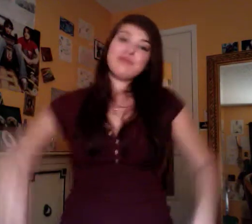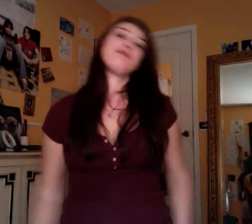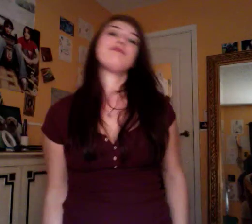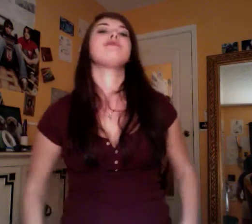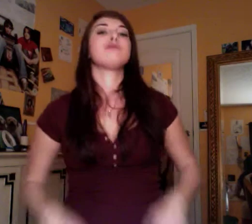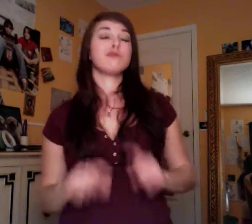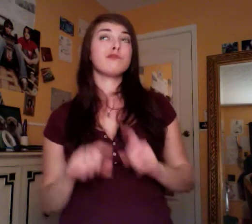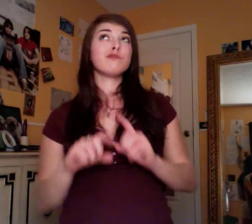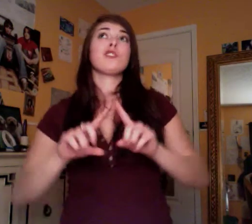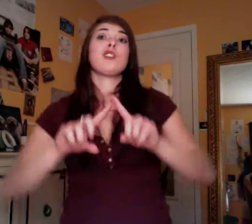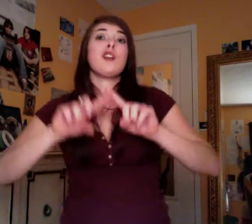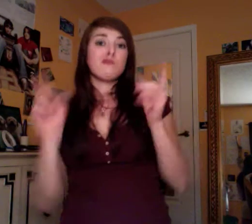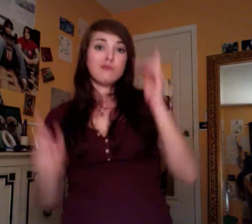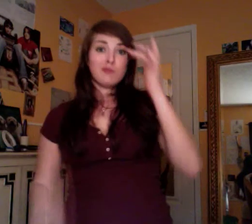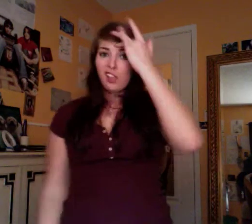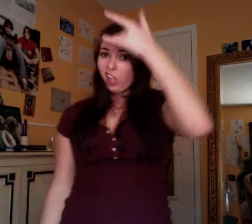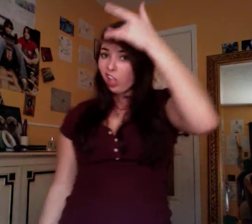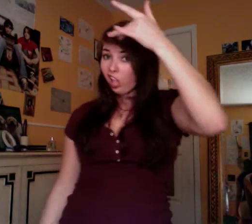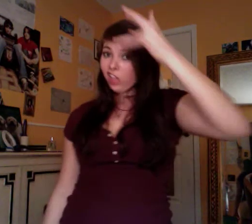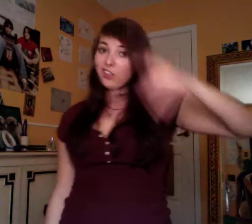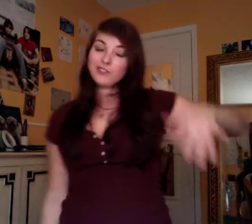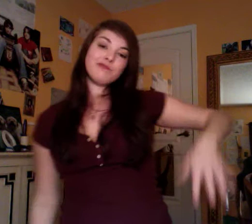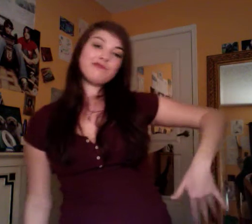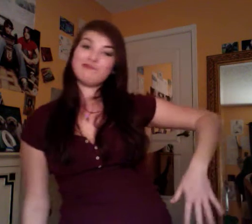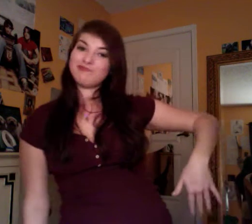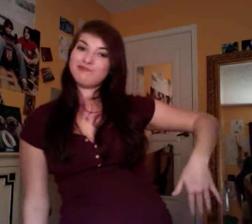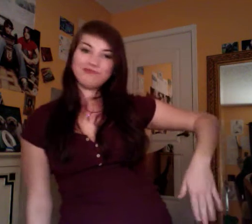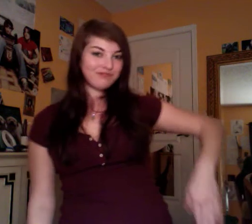but I'm just not sick of you yet.